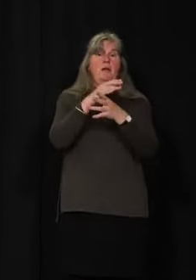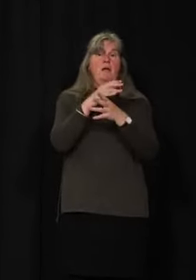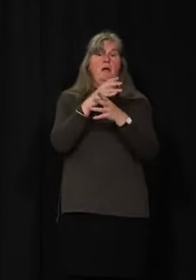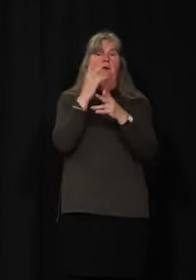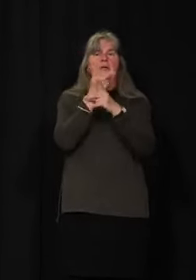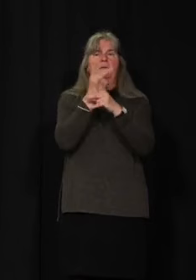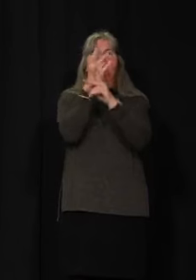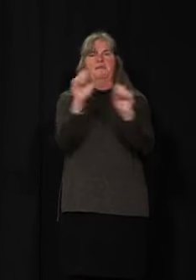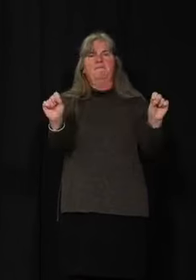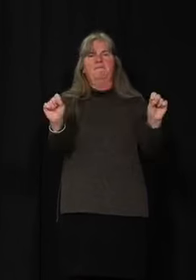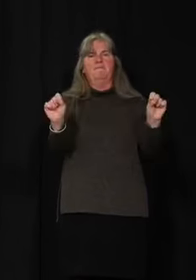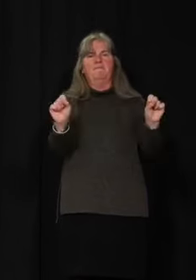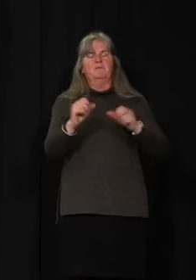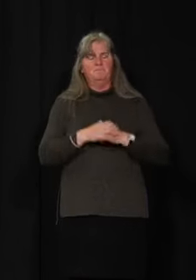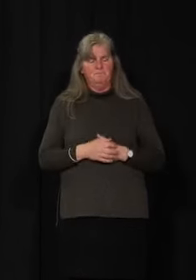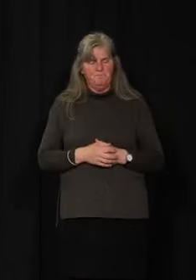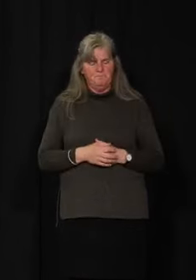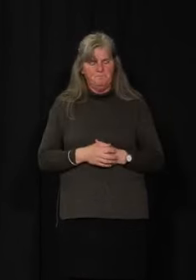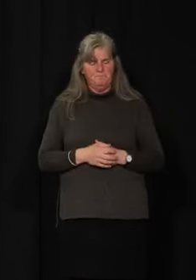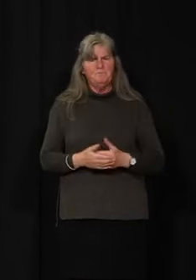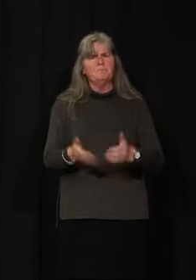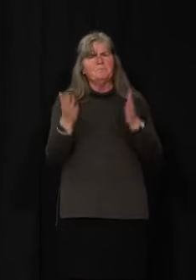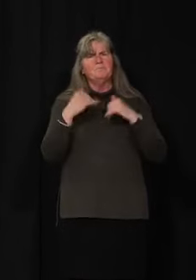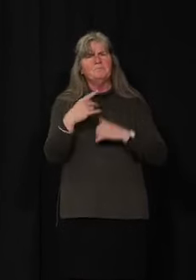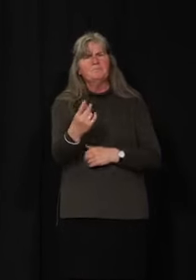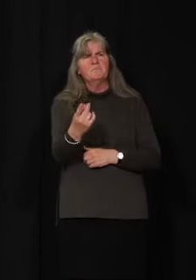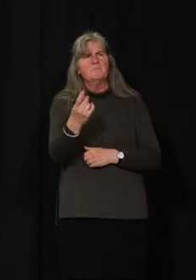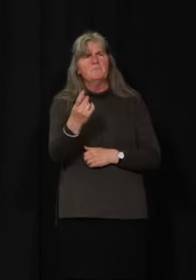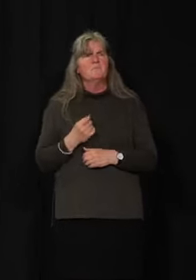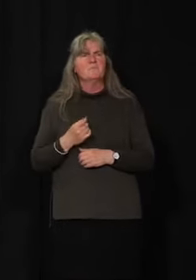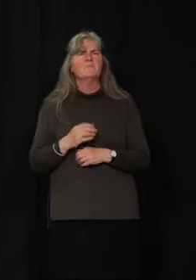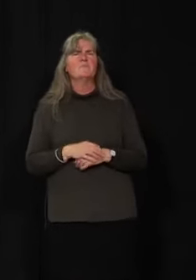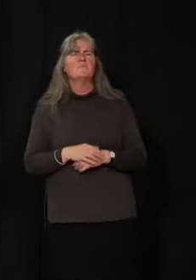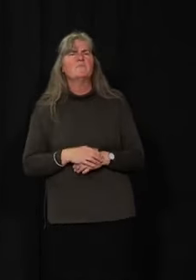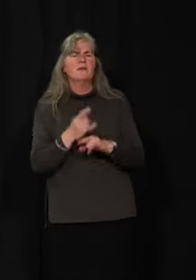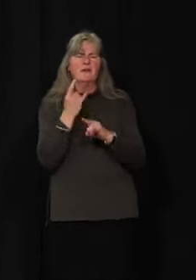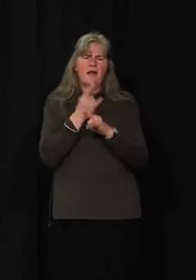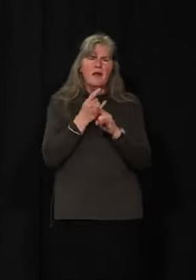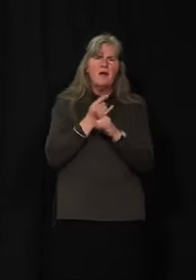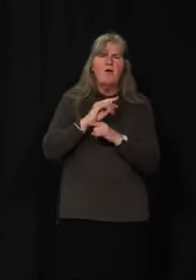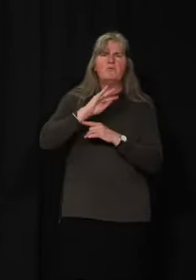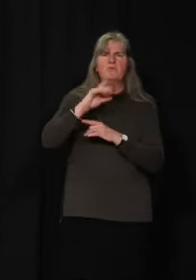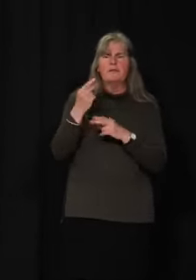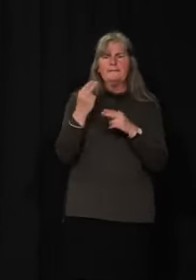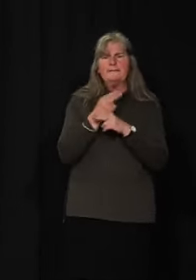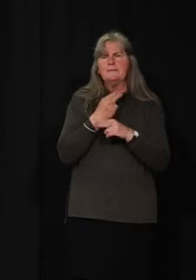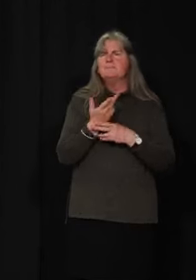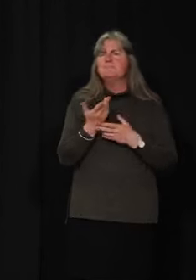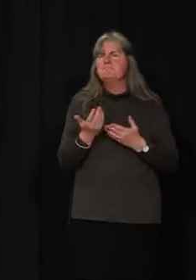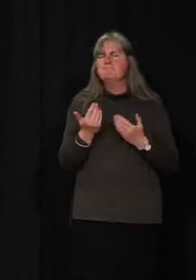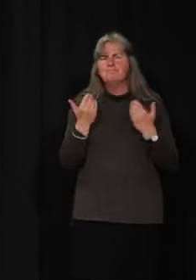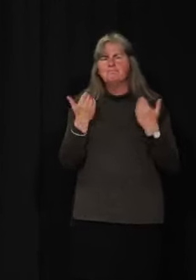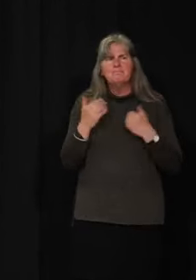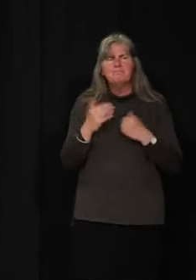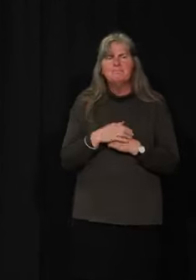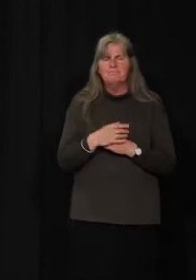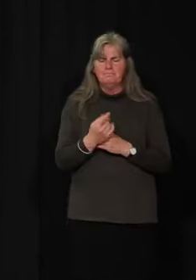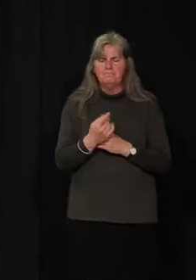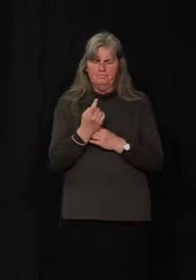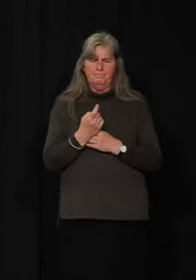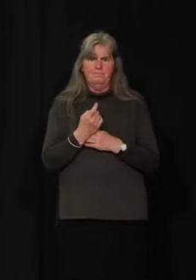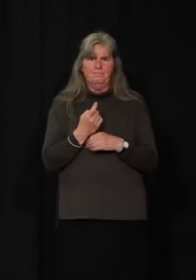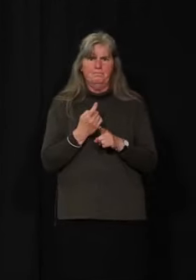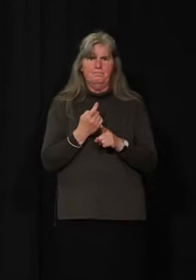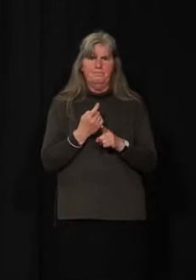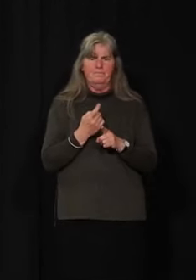Thank you. The next question has to do with substance use. And it goes, The intensive